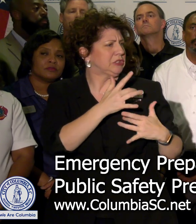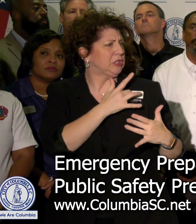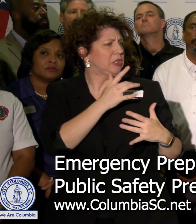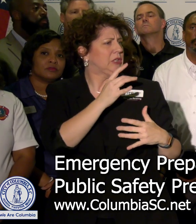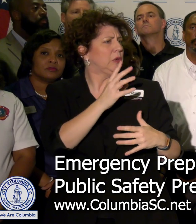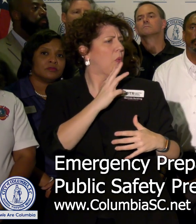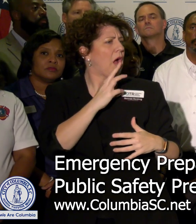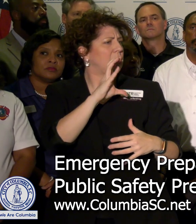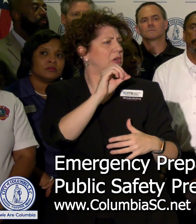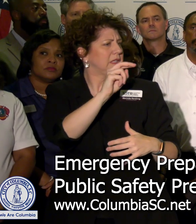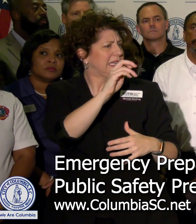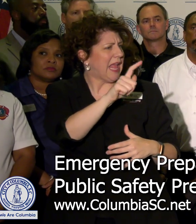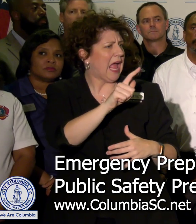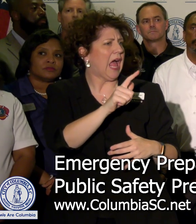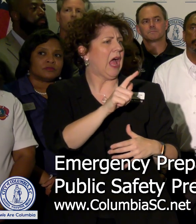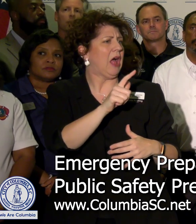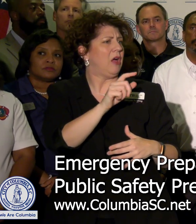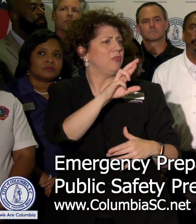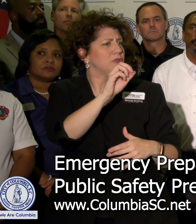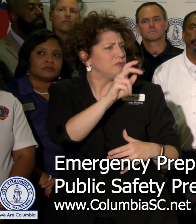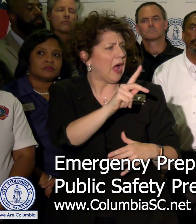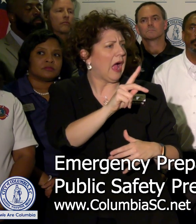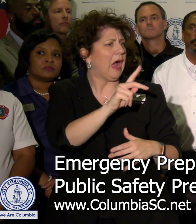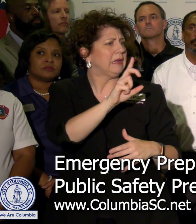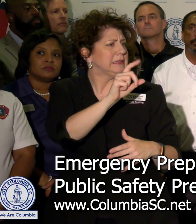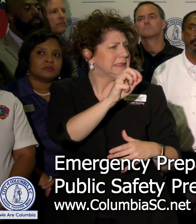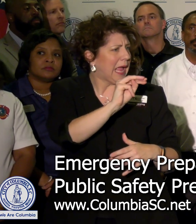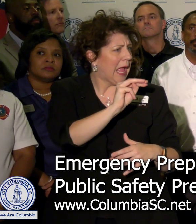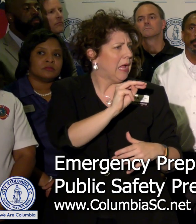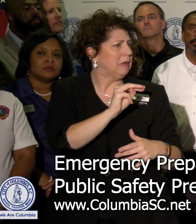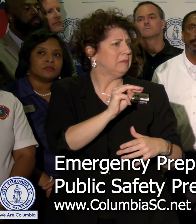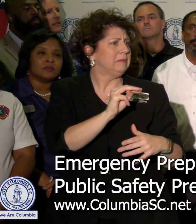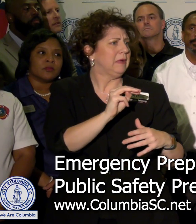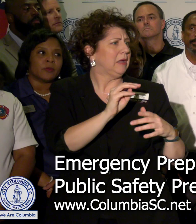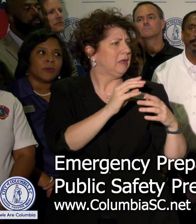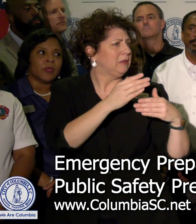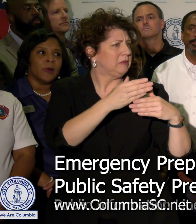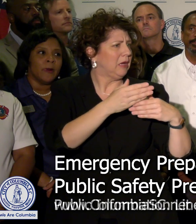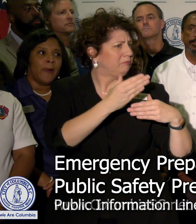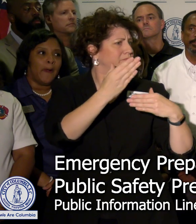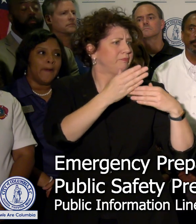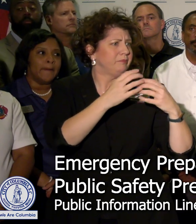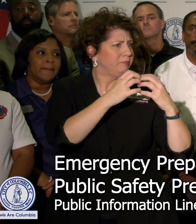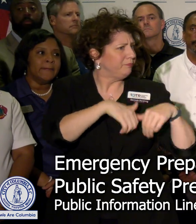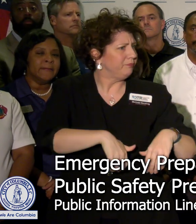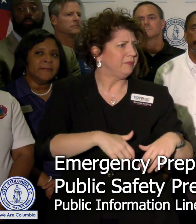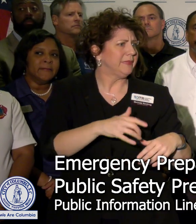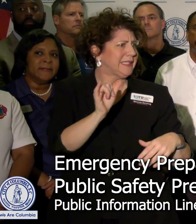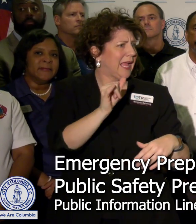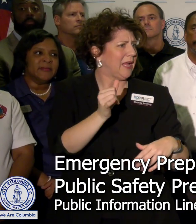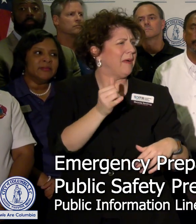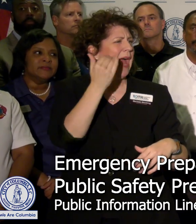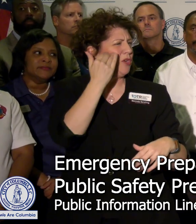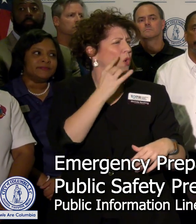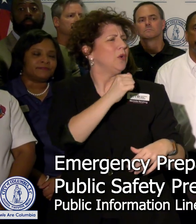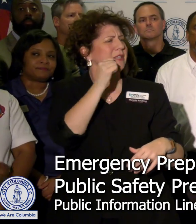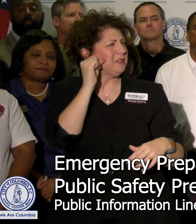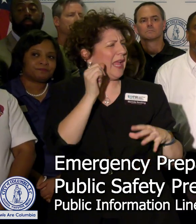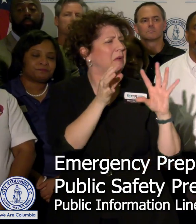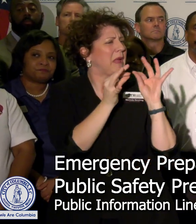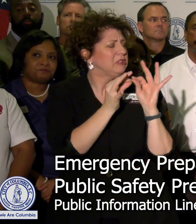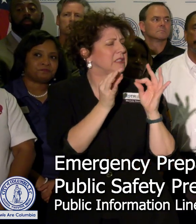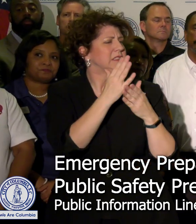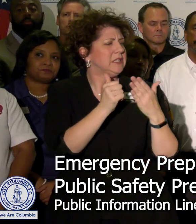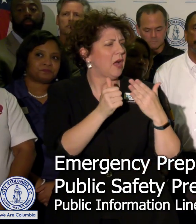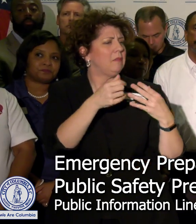of the rock dam, the possibility of it ever being breached again. What can you say about, I know it was talked about yesterday, some